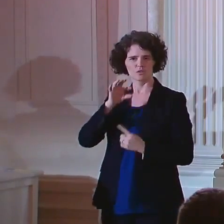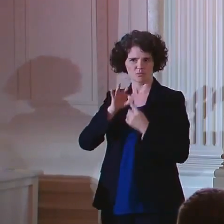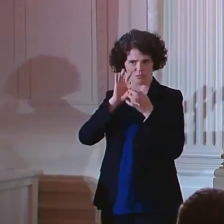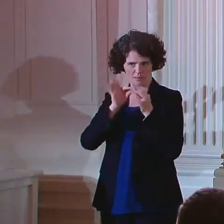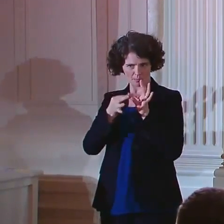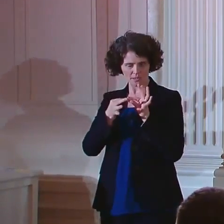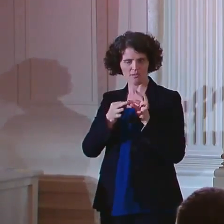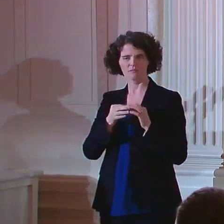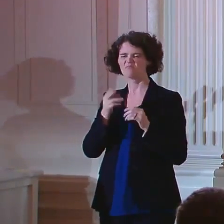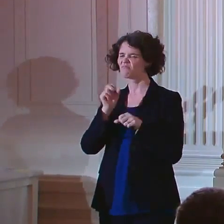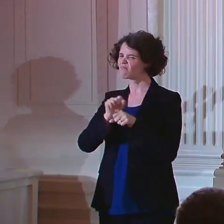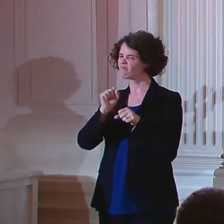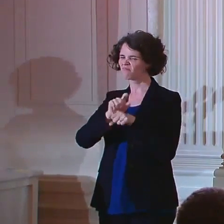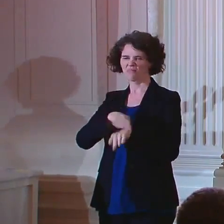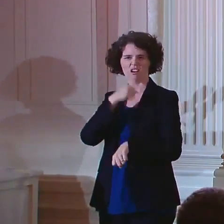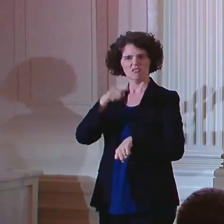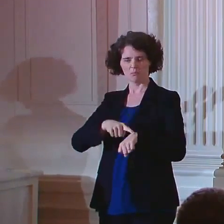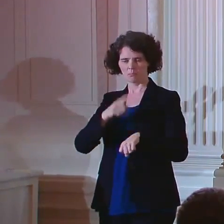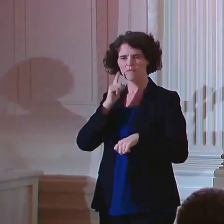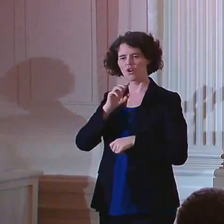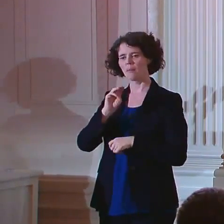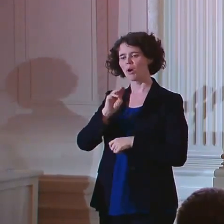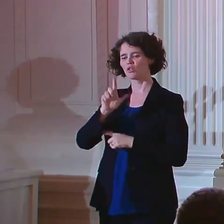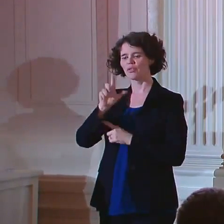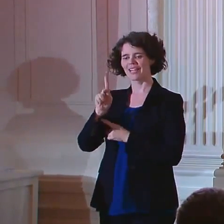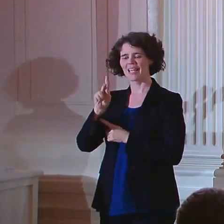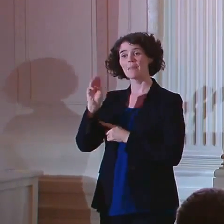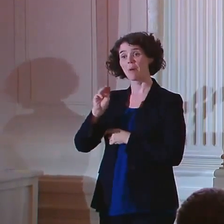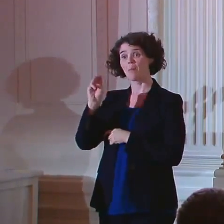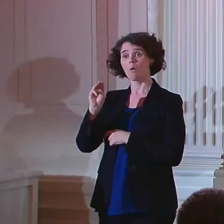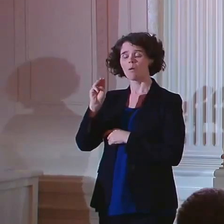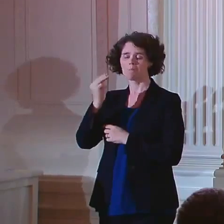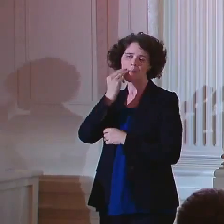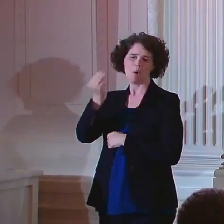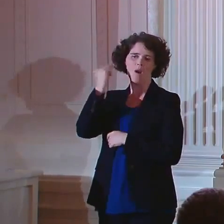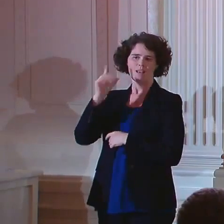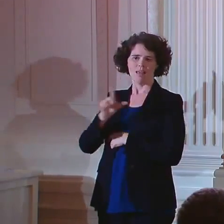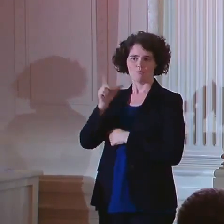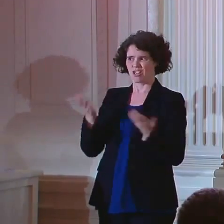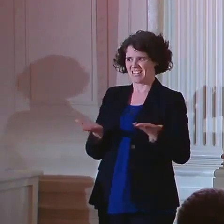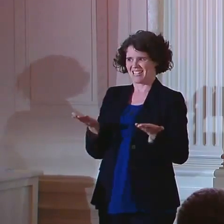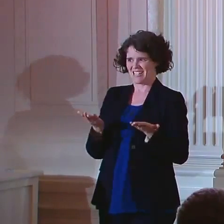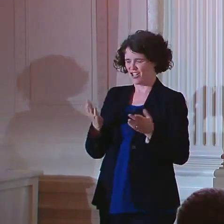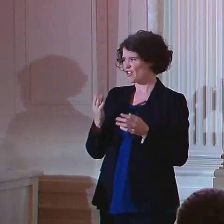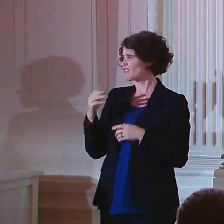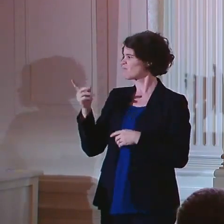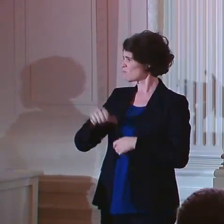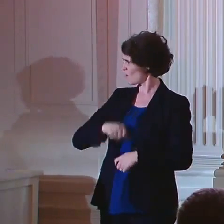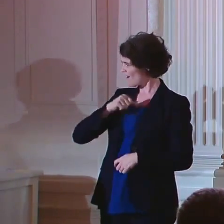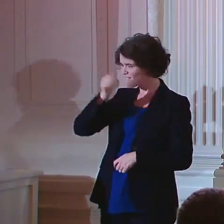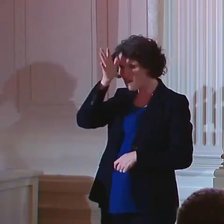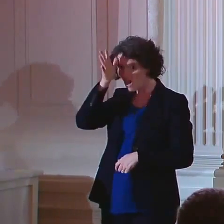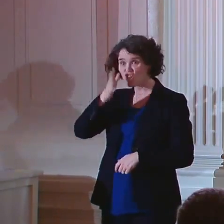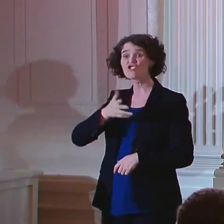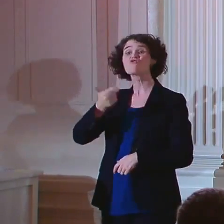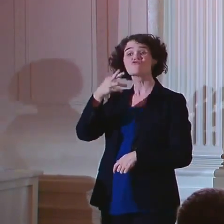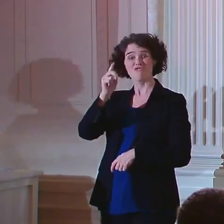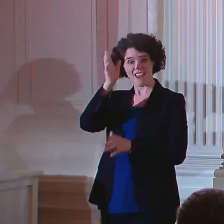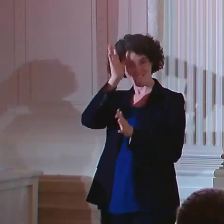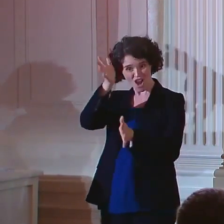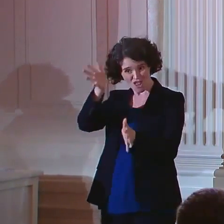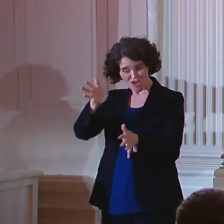a longtime employee of the Martin Luther King Memorial Library here in Washington, a proud father, a proud grandfather.